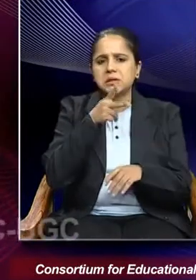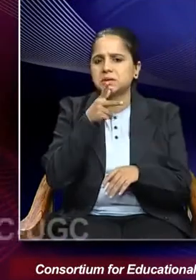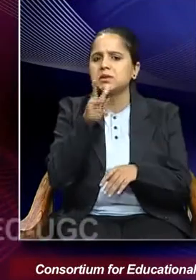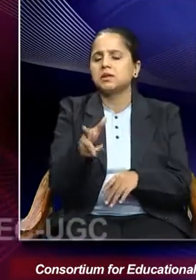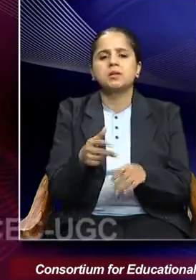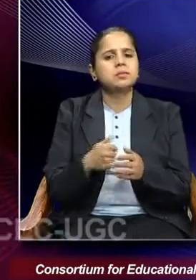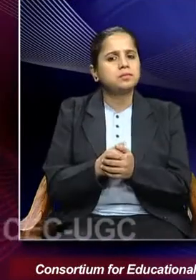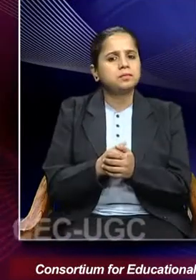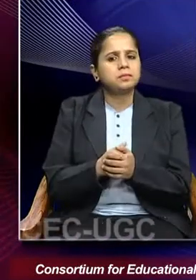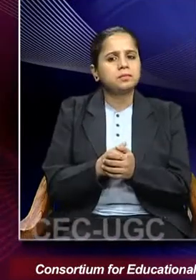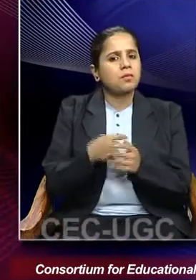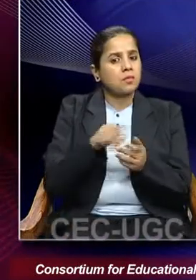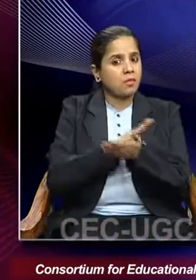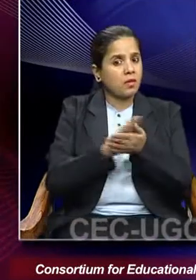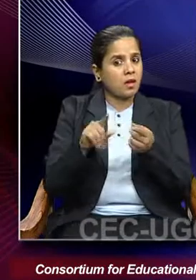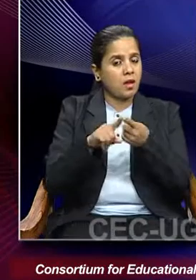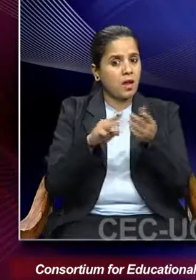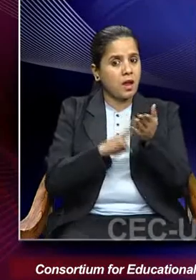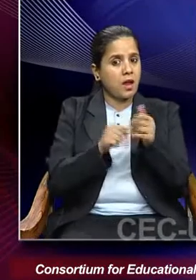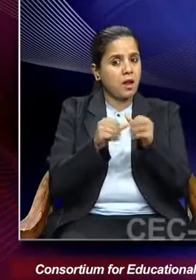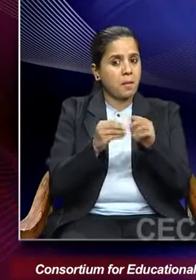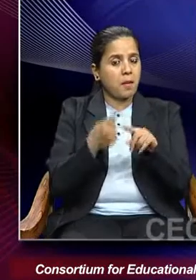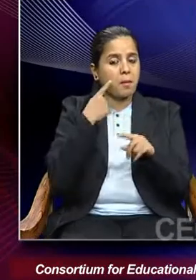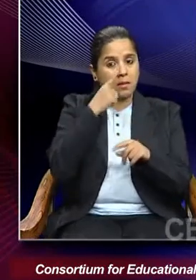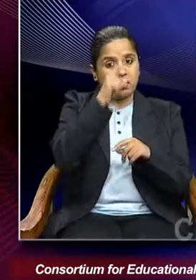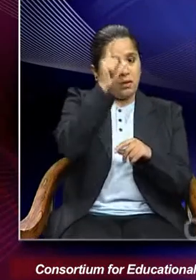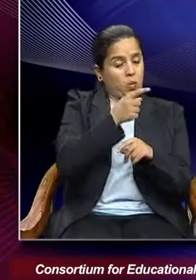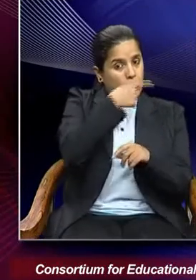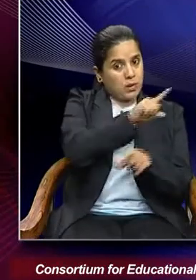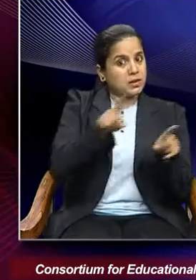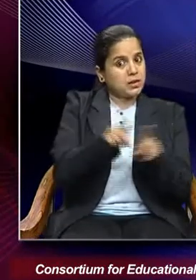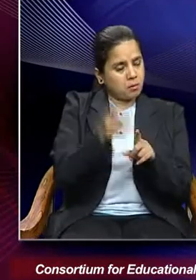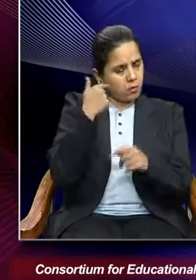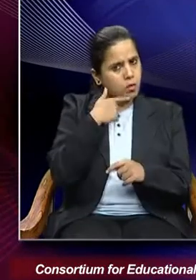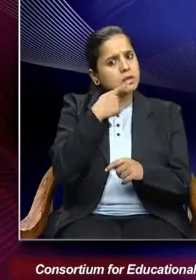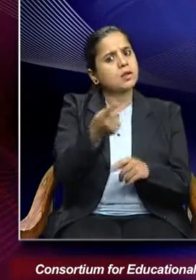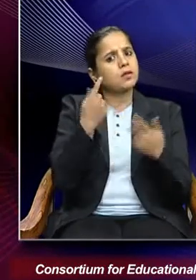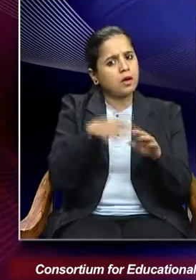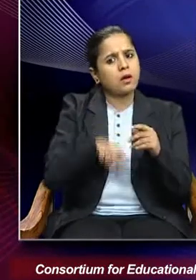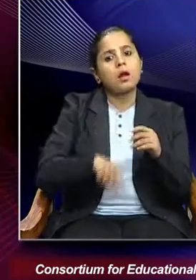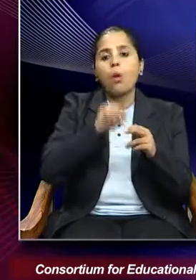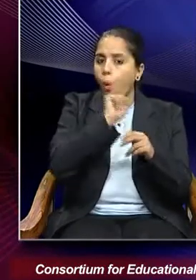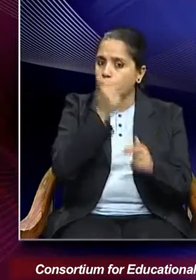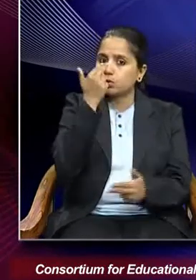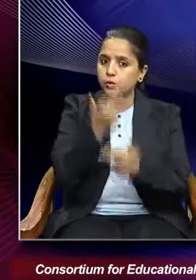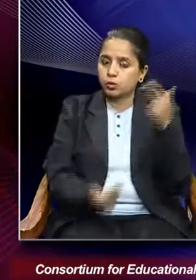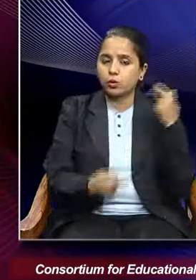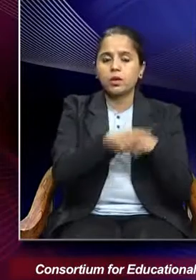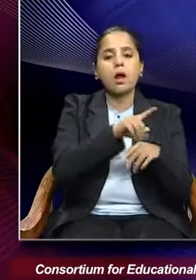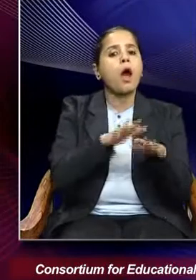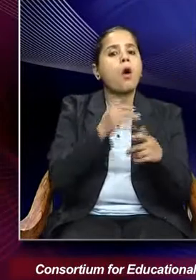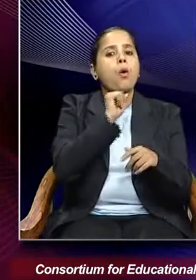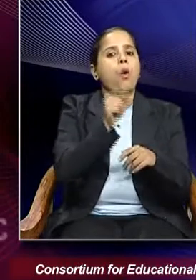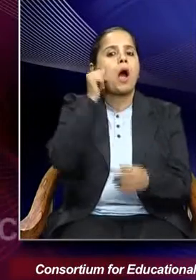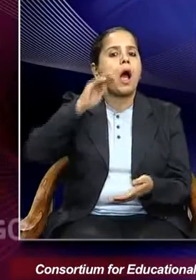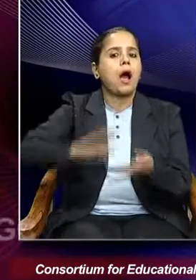Haima Bhatti also mentioned in the autobiography that how her